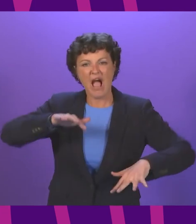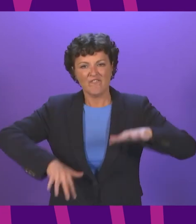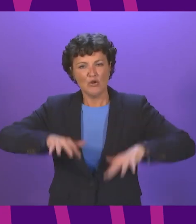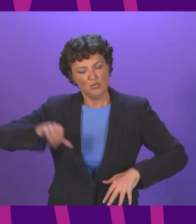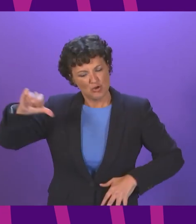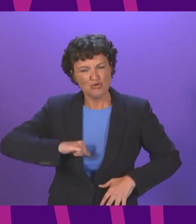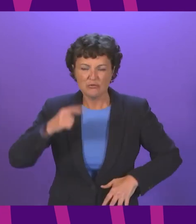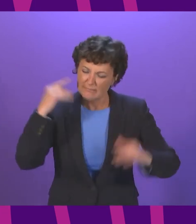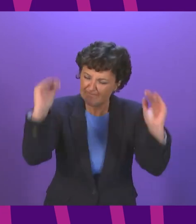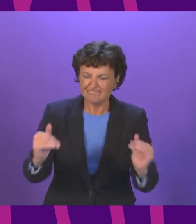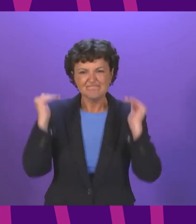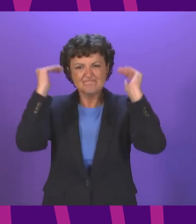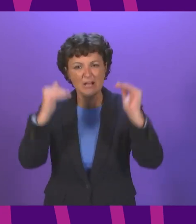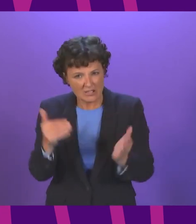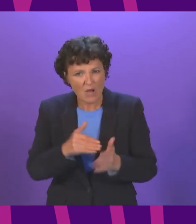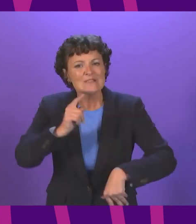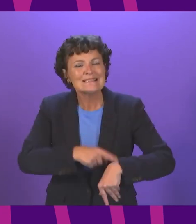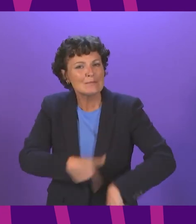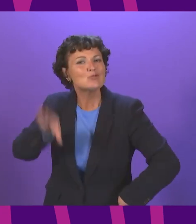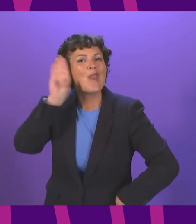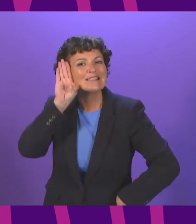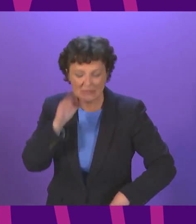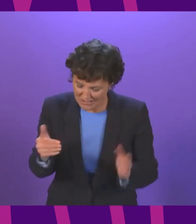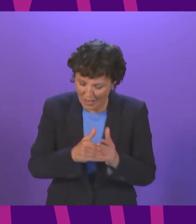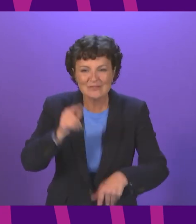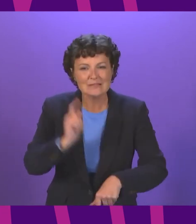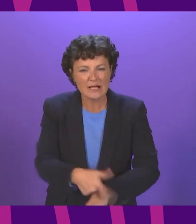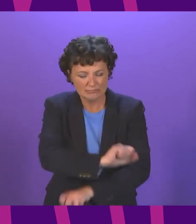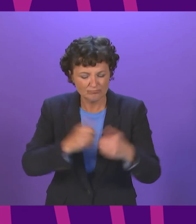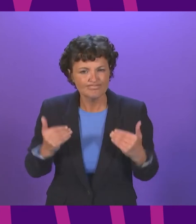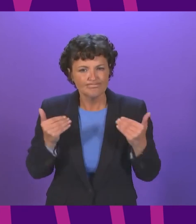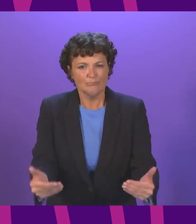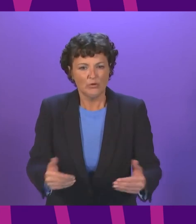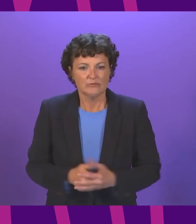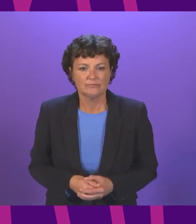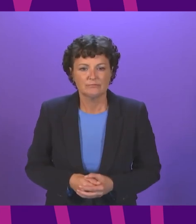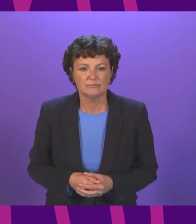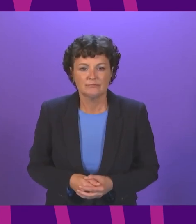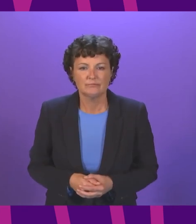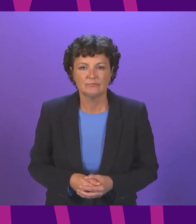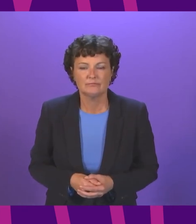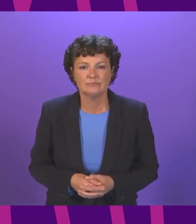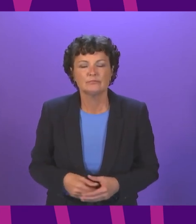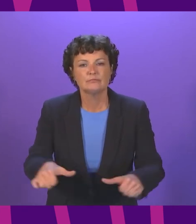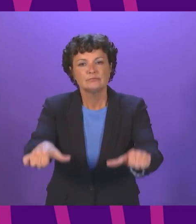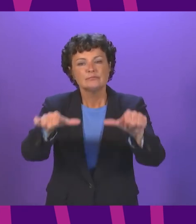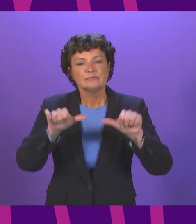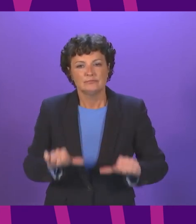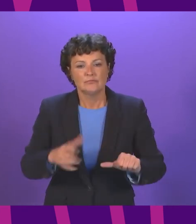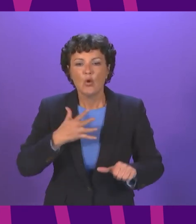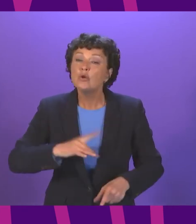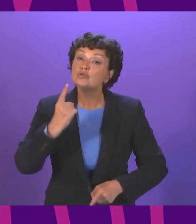long now is the time to listen and now is the time to act let's talk about because